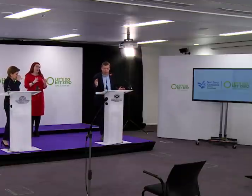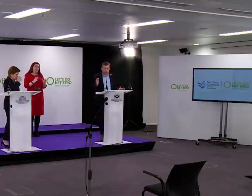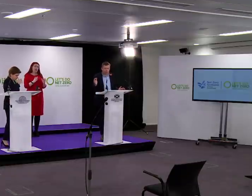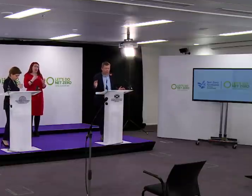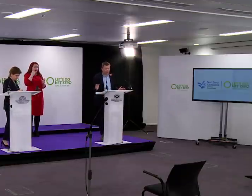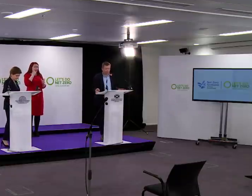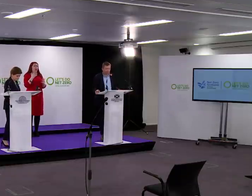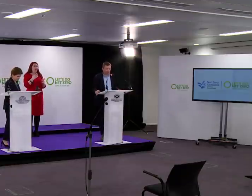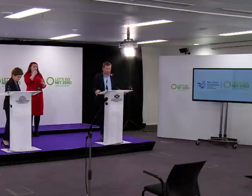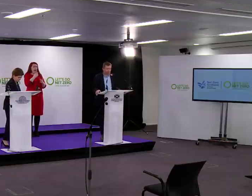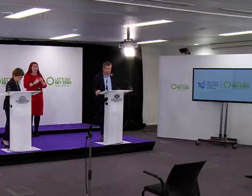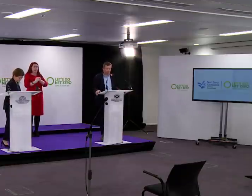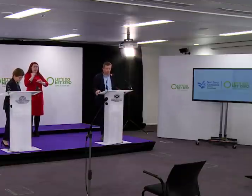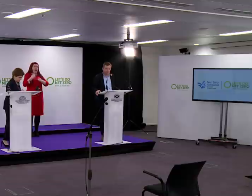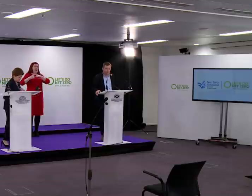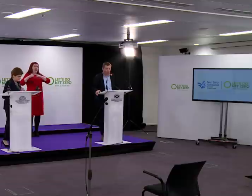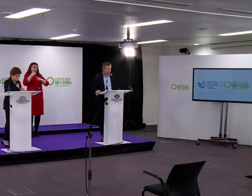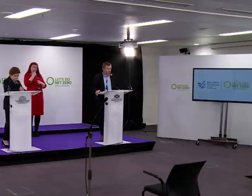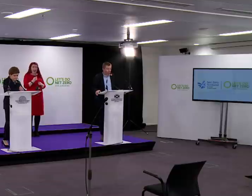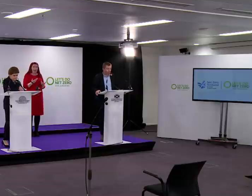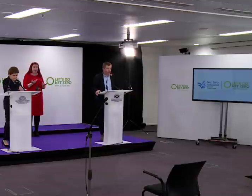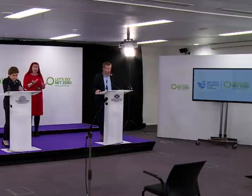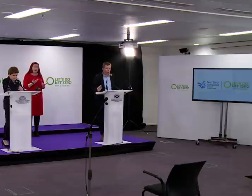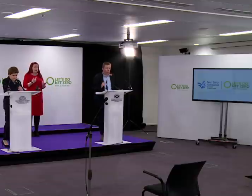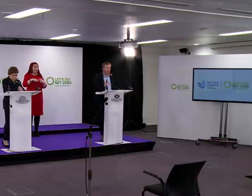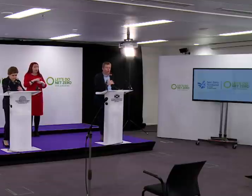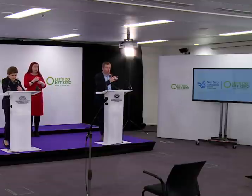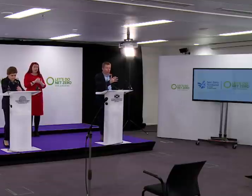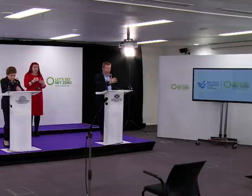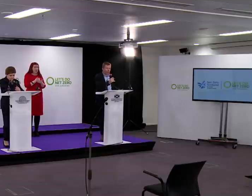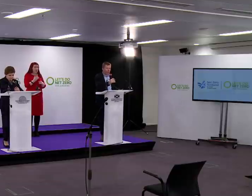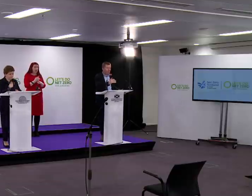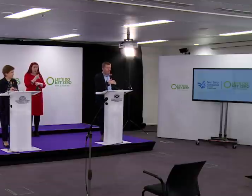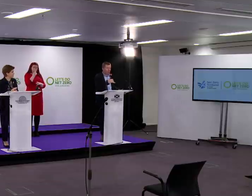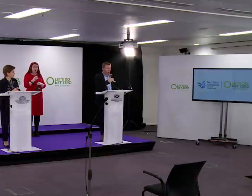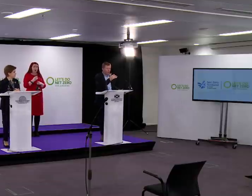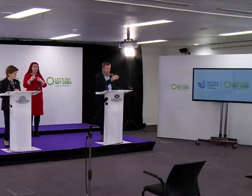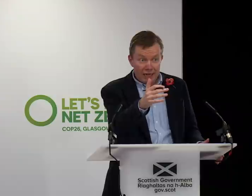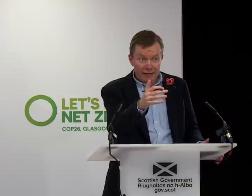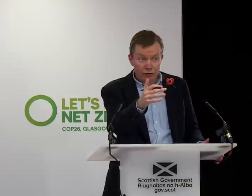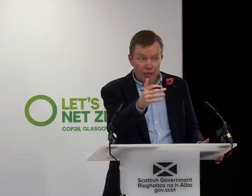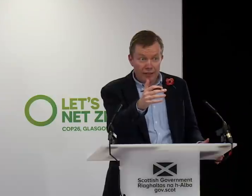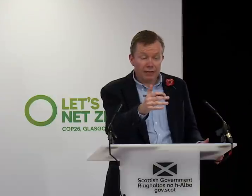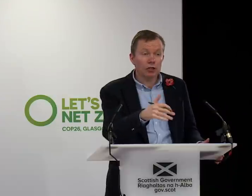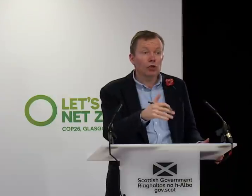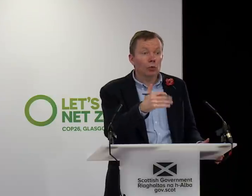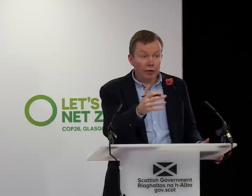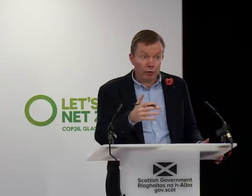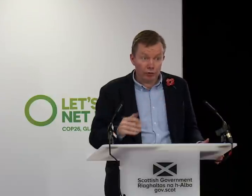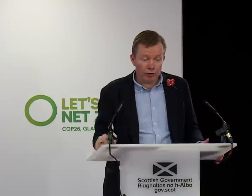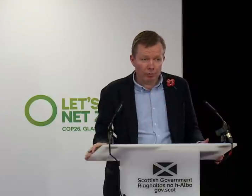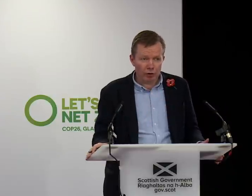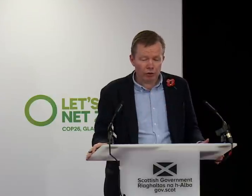Minister and I and our other clinical advisers often discuss that reverse gear. But there's also a forward gear. There's a way of getting to the next stage